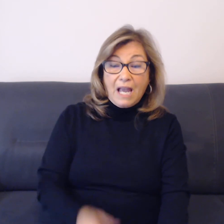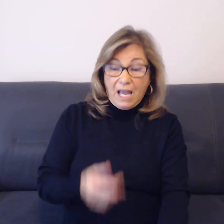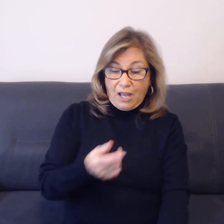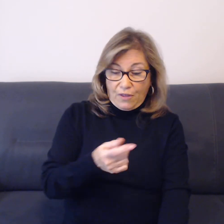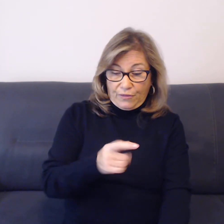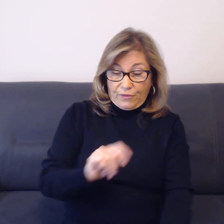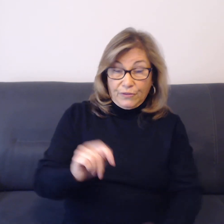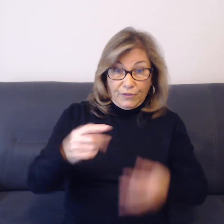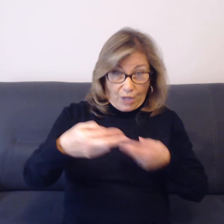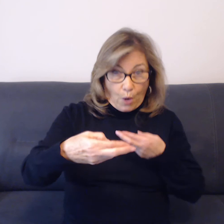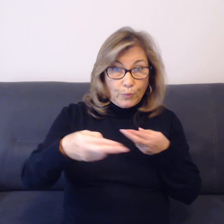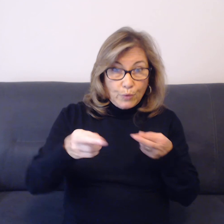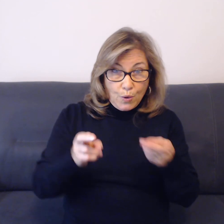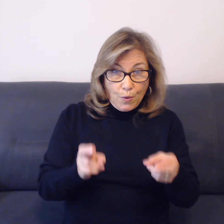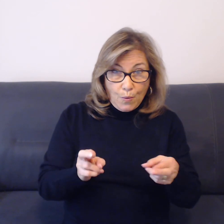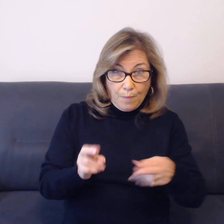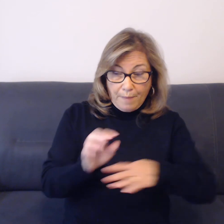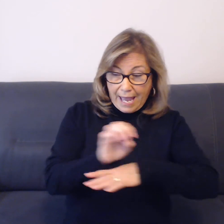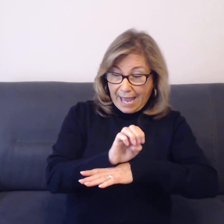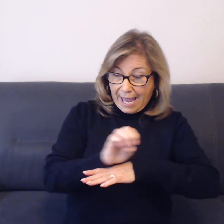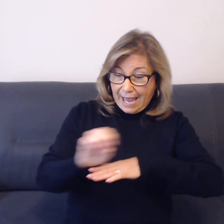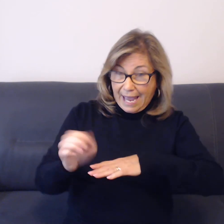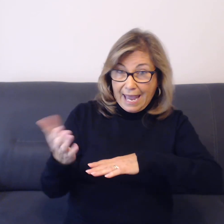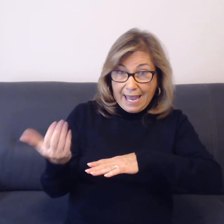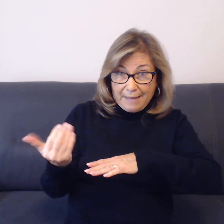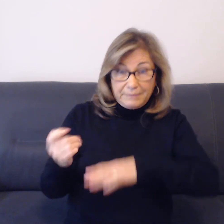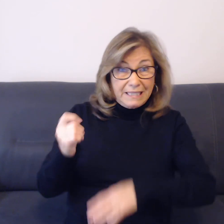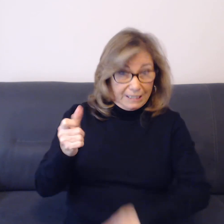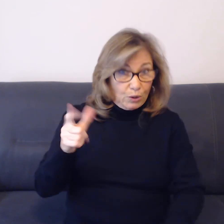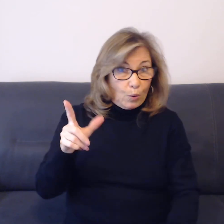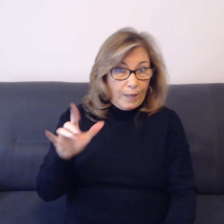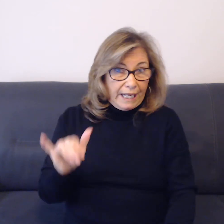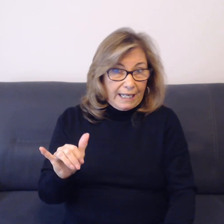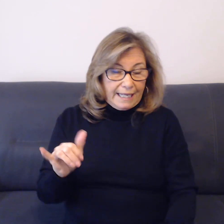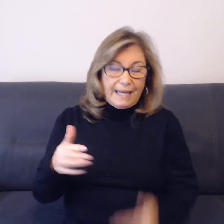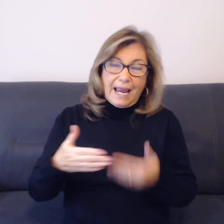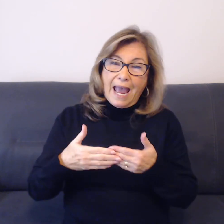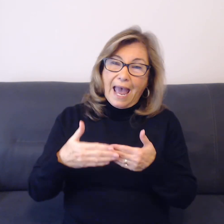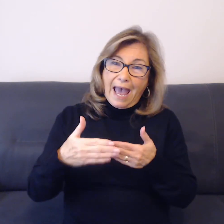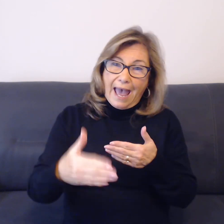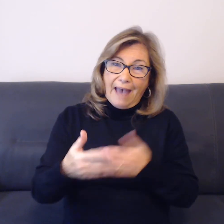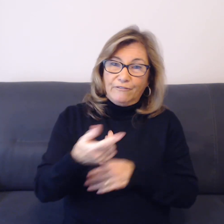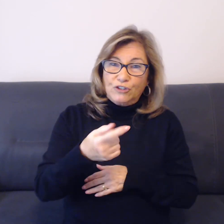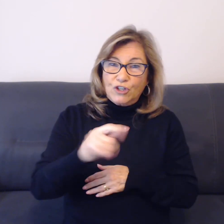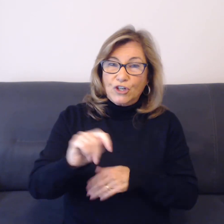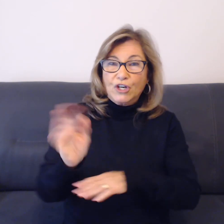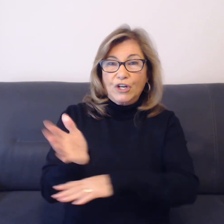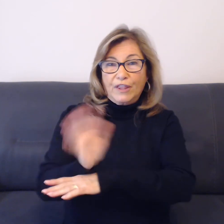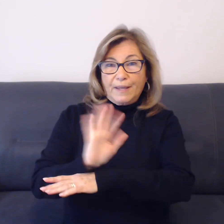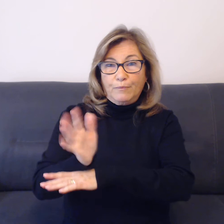The room emptied quickly after the movie.